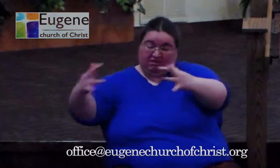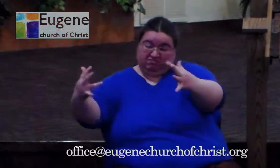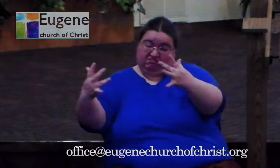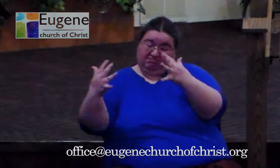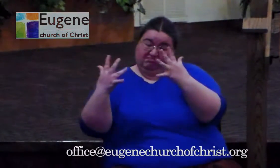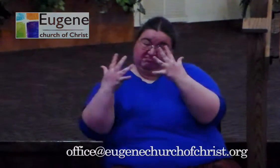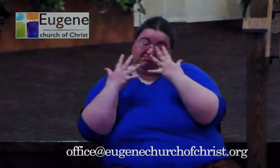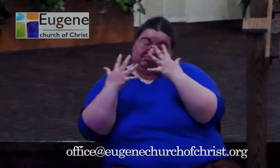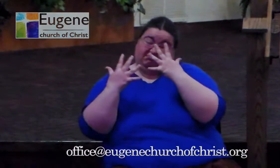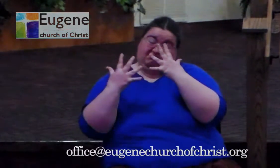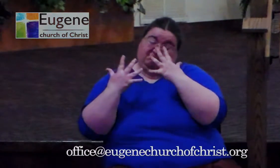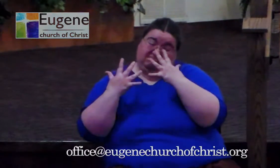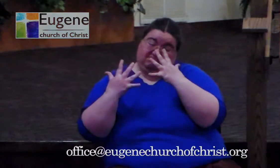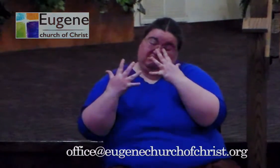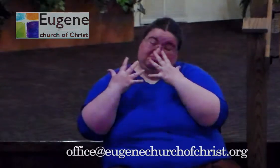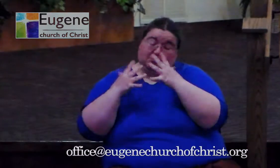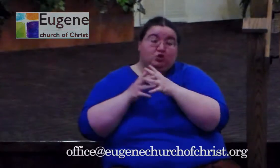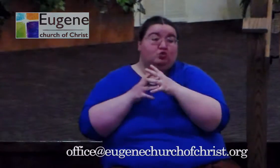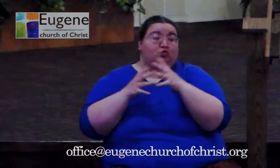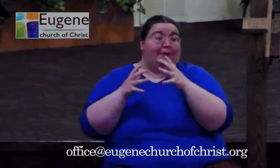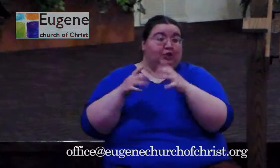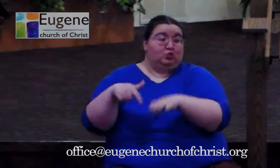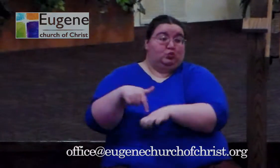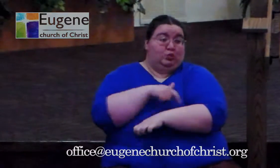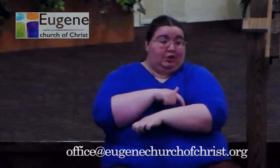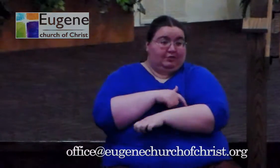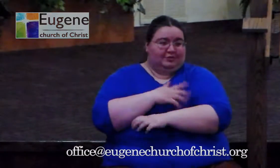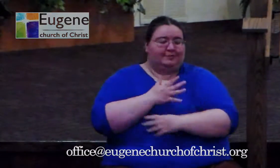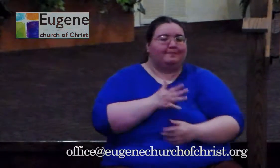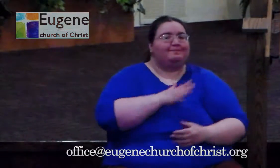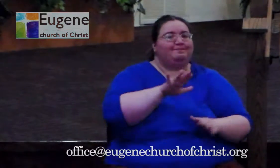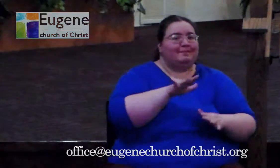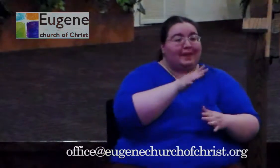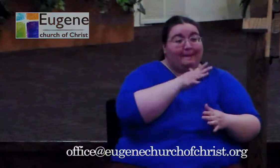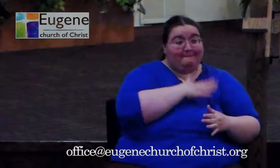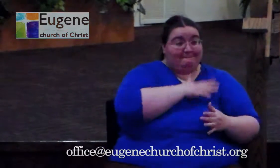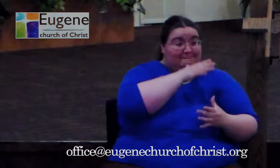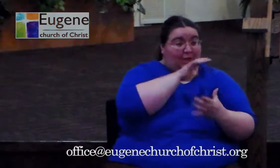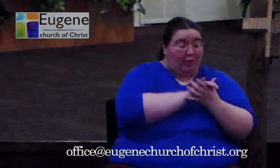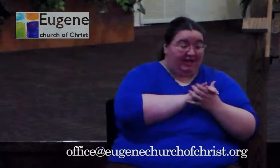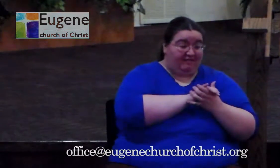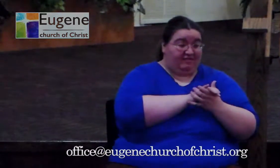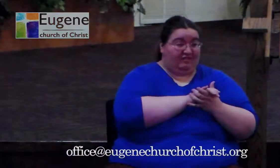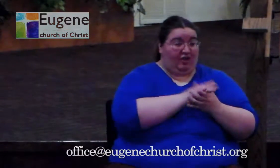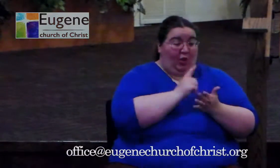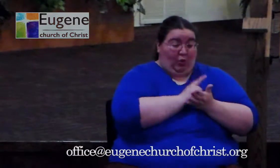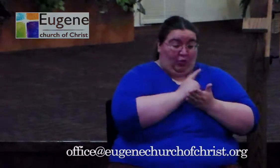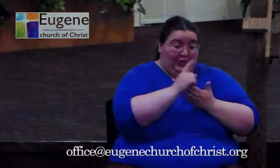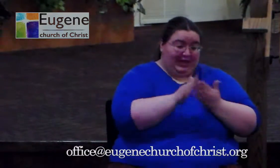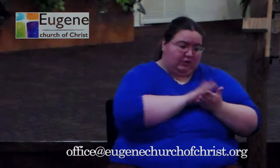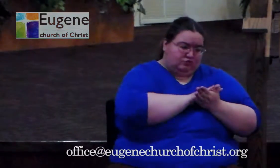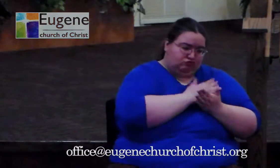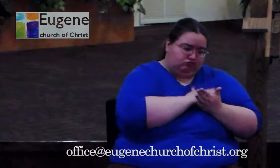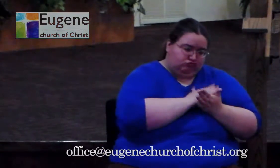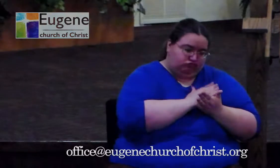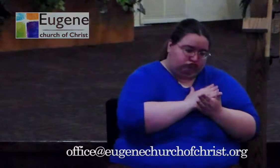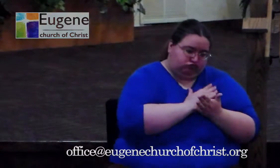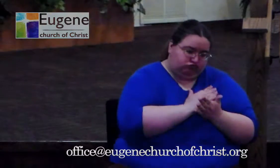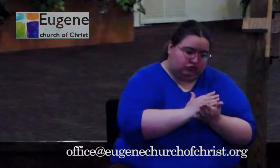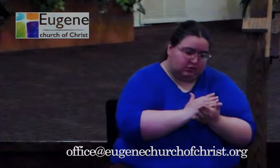long. My wife, who did a great job cooking for people all weekend, when Sunday afternoon hit, she was ready to not